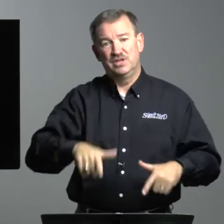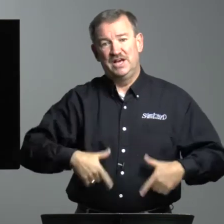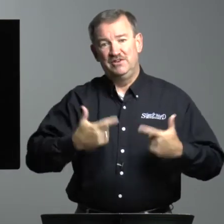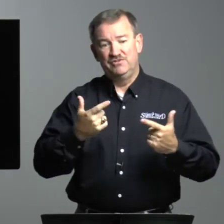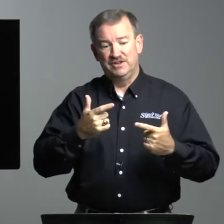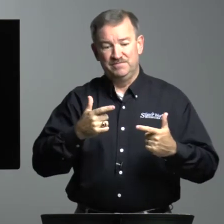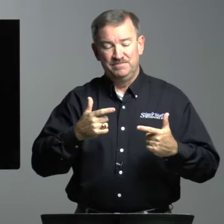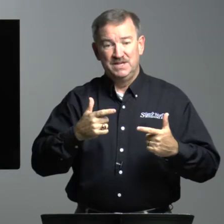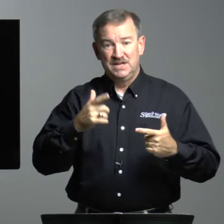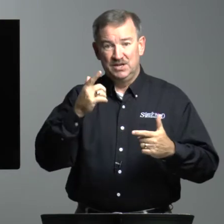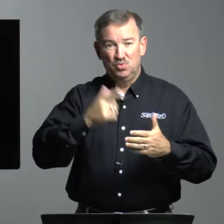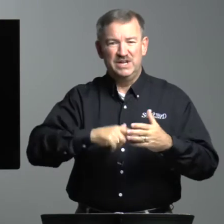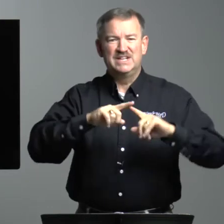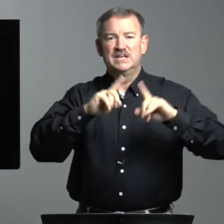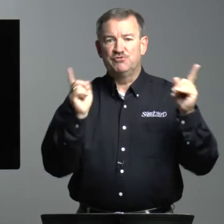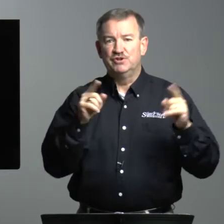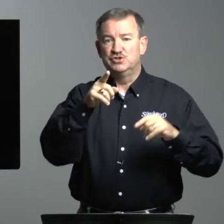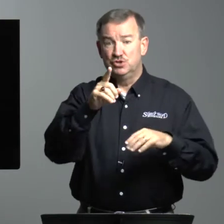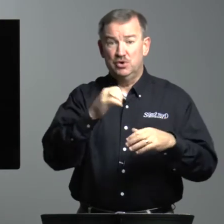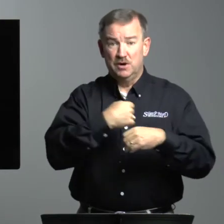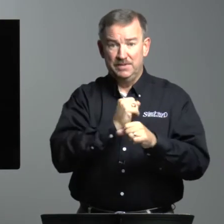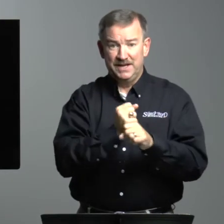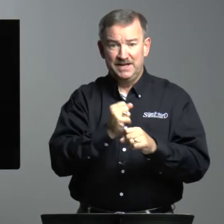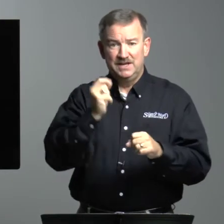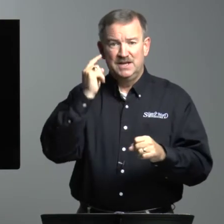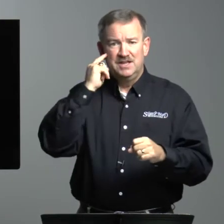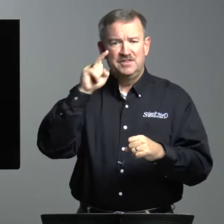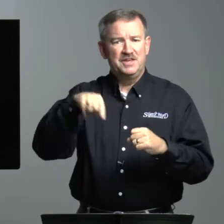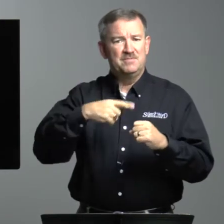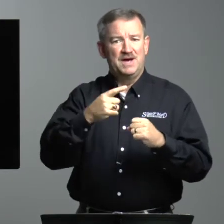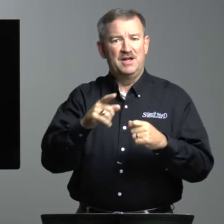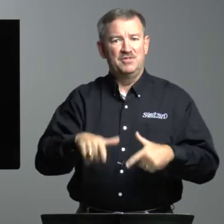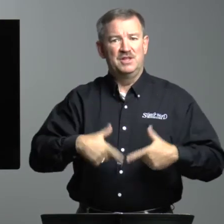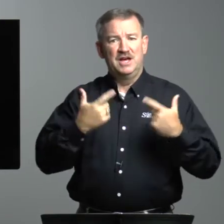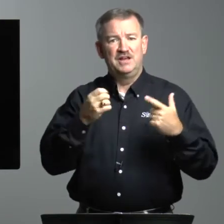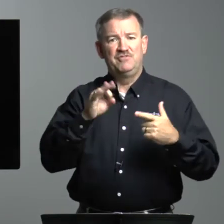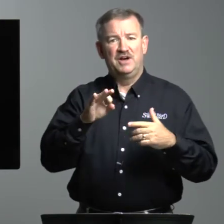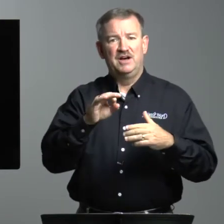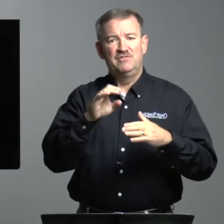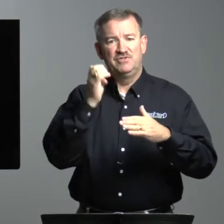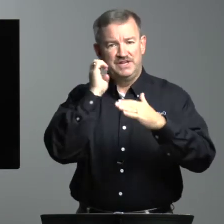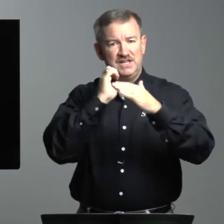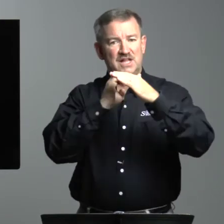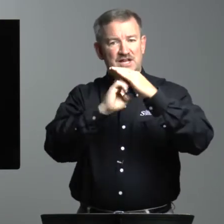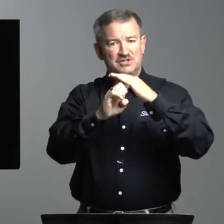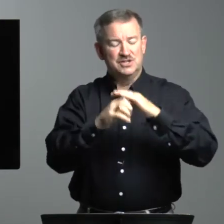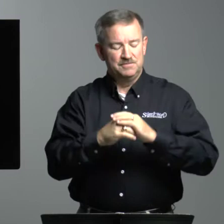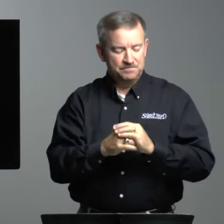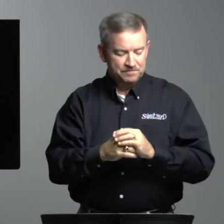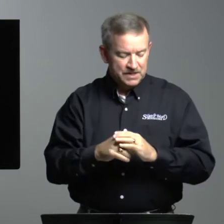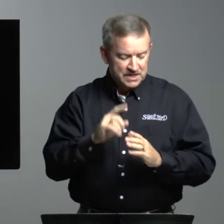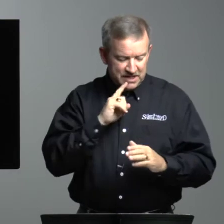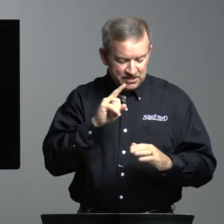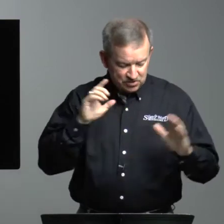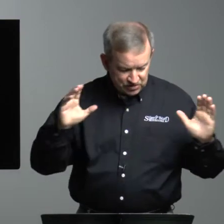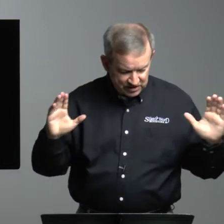life and what difference you are making. Think about the life of Elijah. He's a real